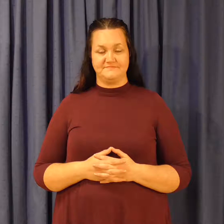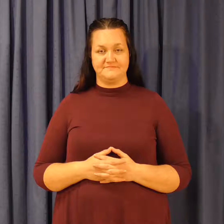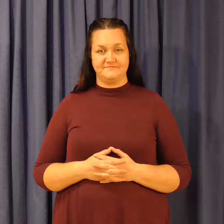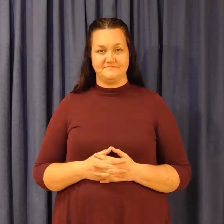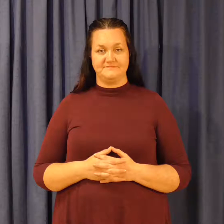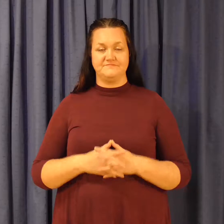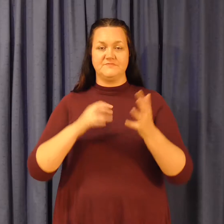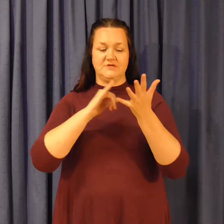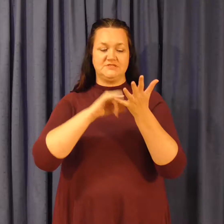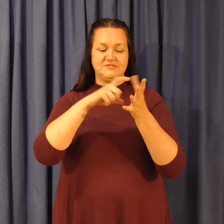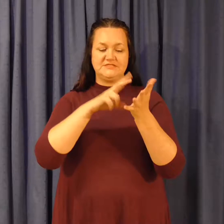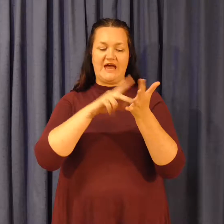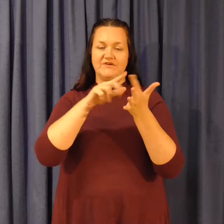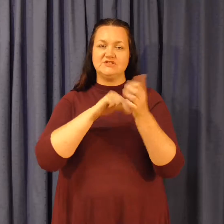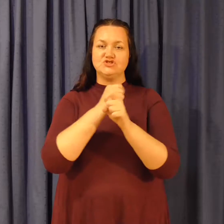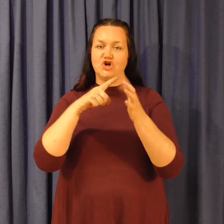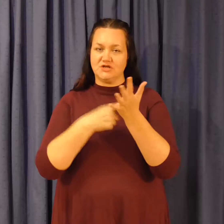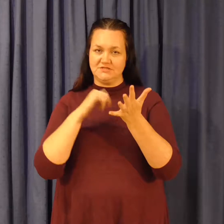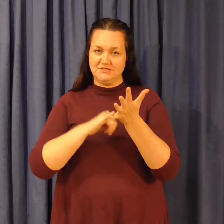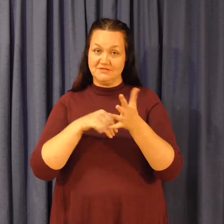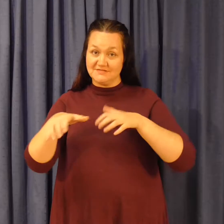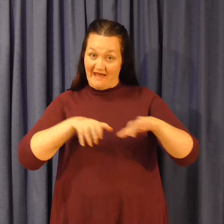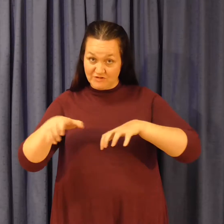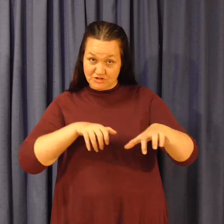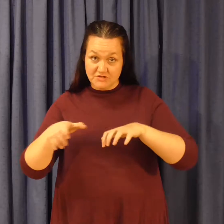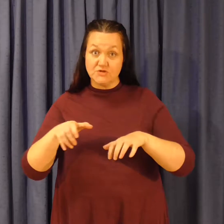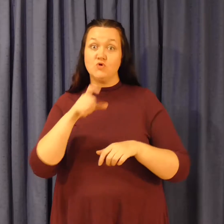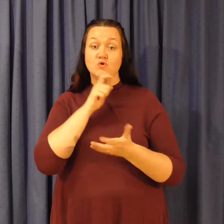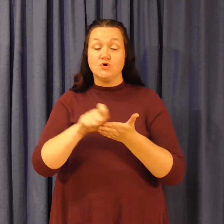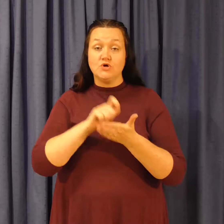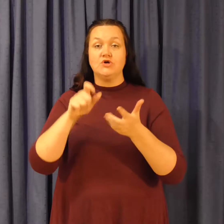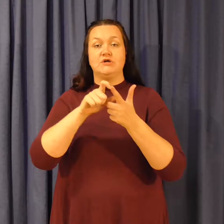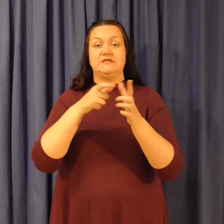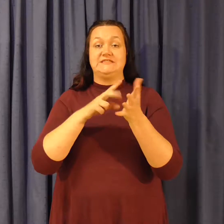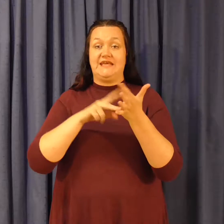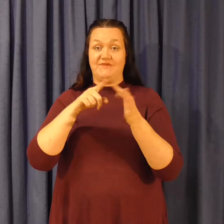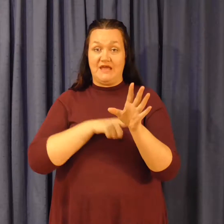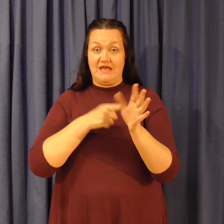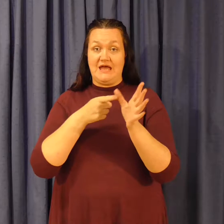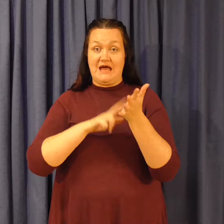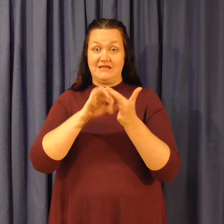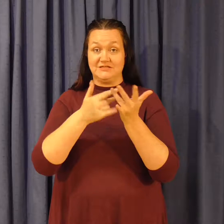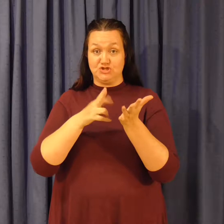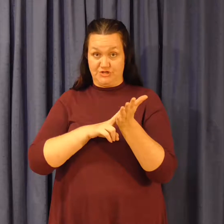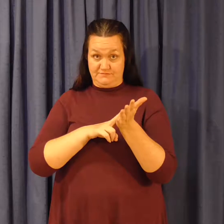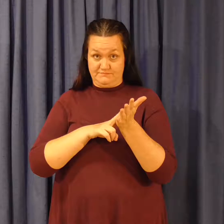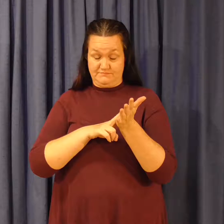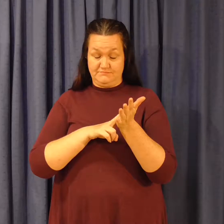Scavengers by Davey Anderson Characters Michael,